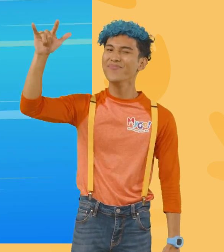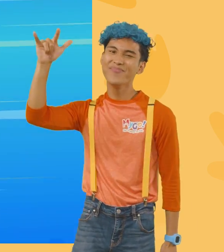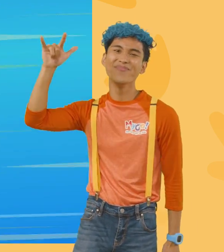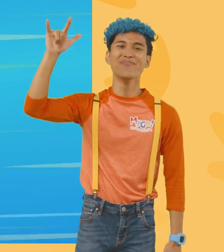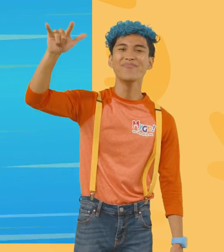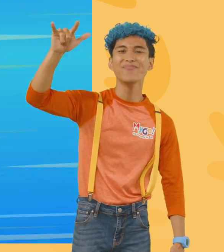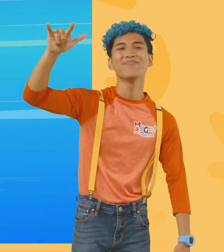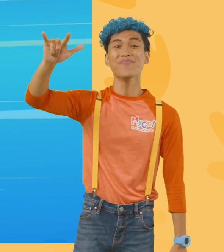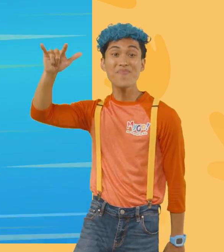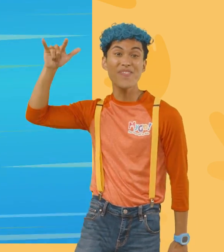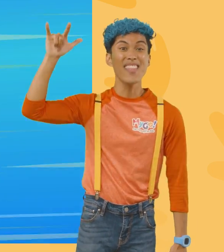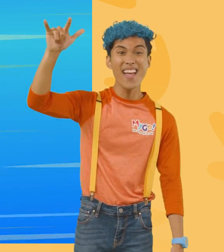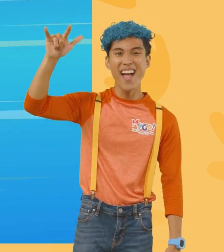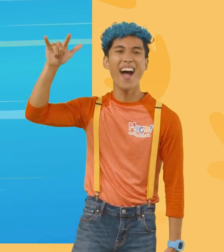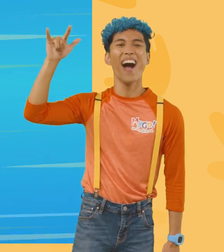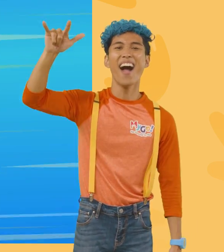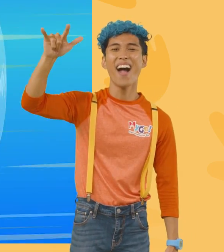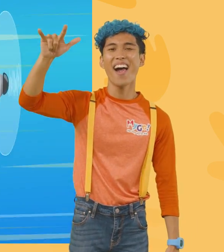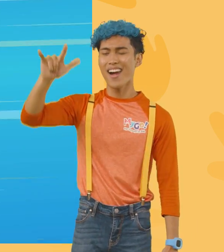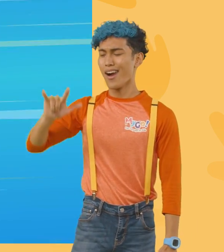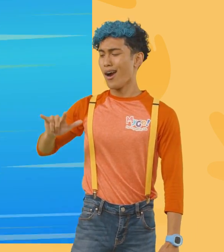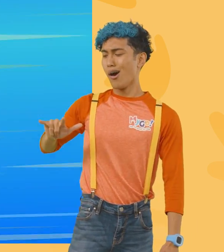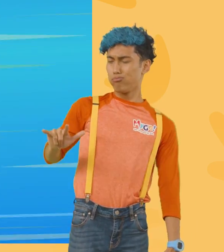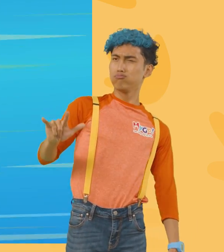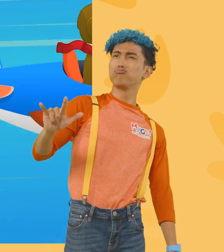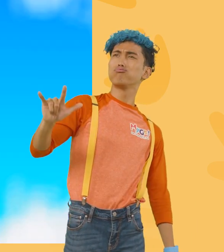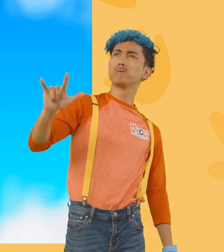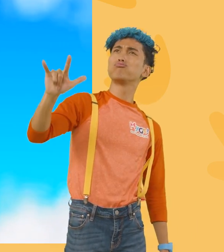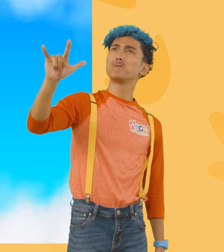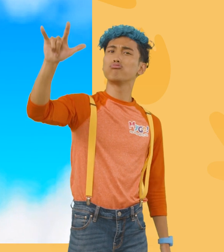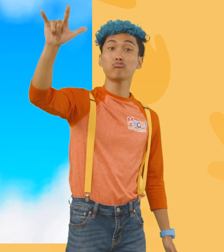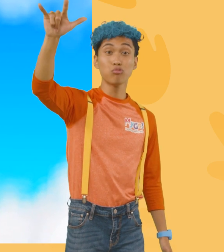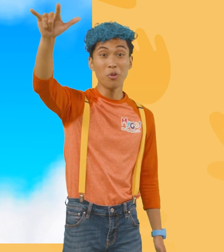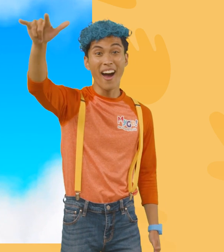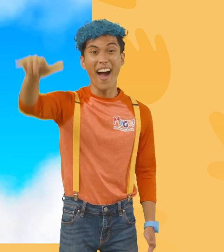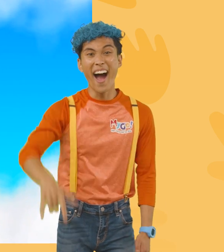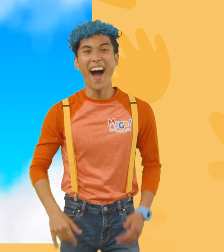Airplanes, airplanes, flying way up high.